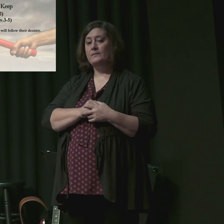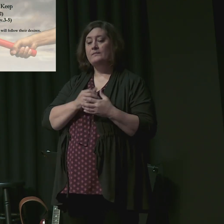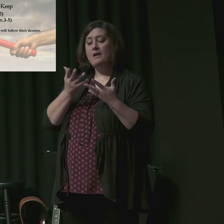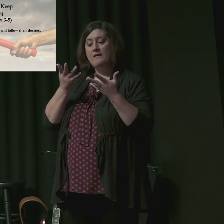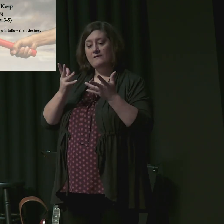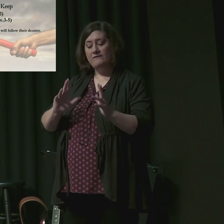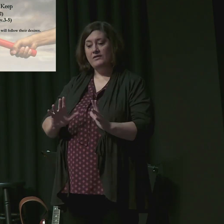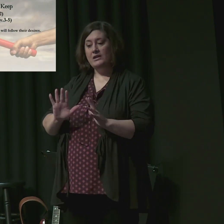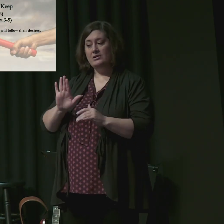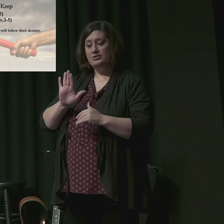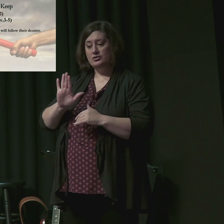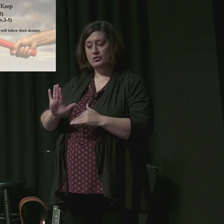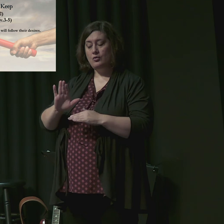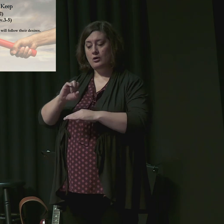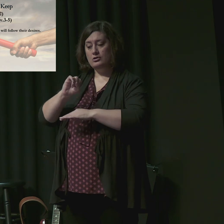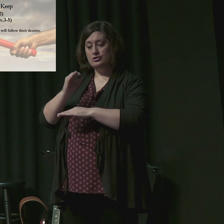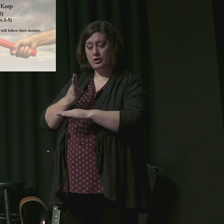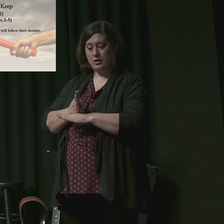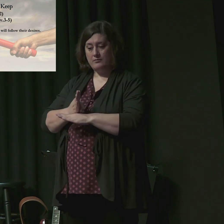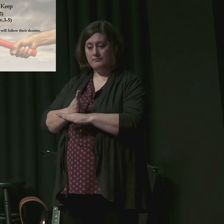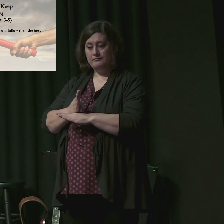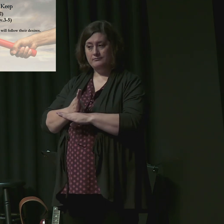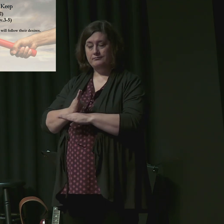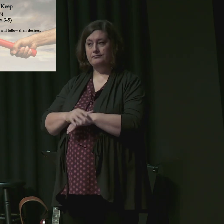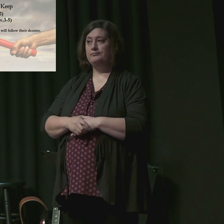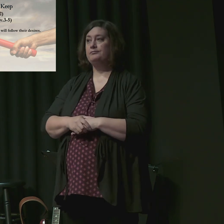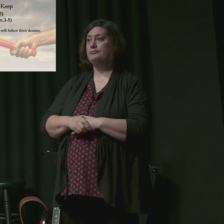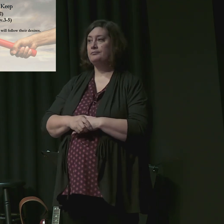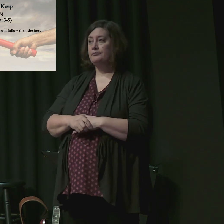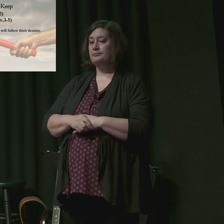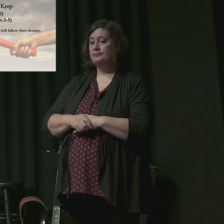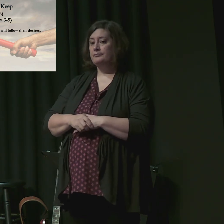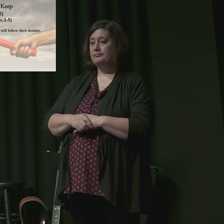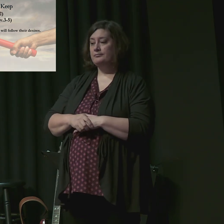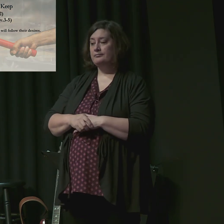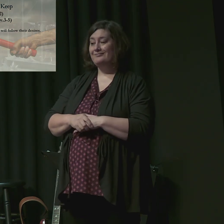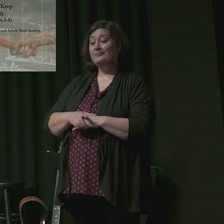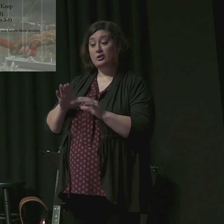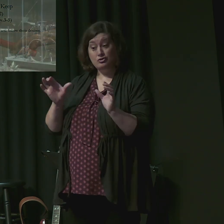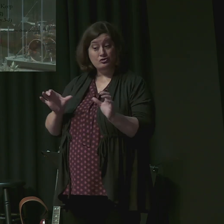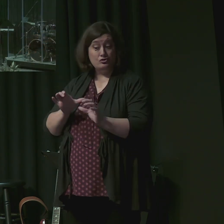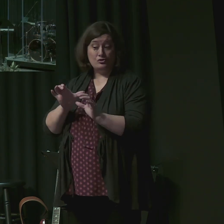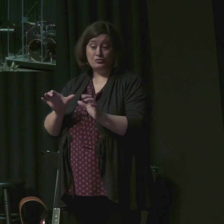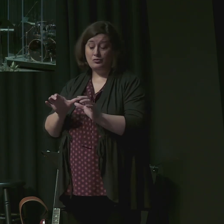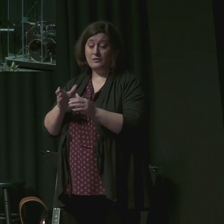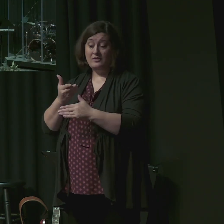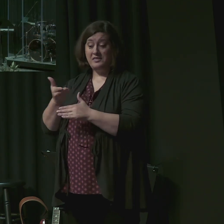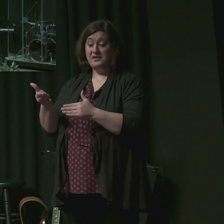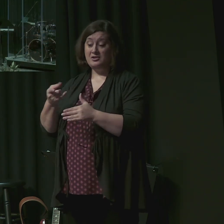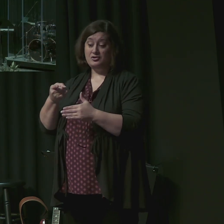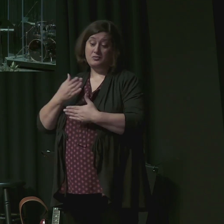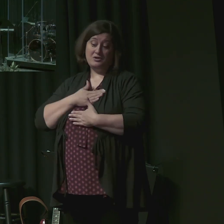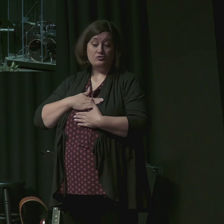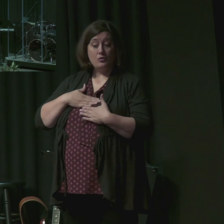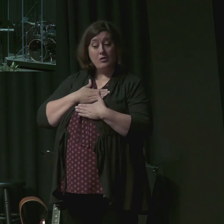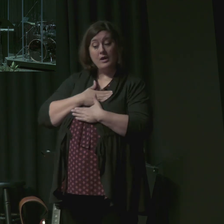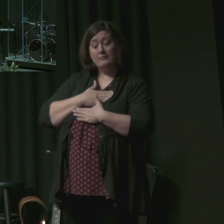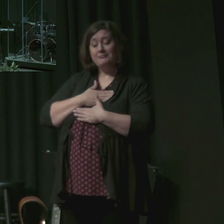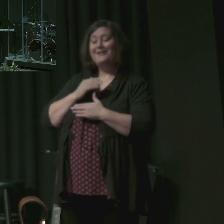Do everything that your ministry requires. Do both the work you enjoy and the work you do not. Keep your